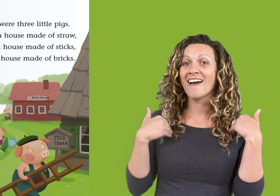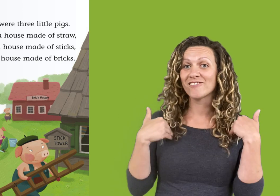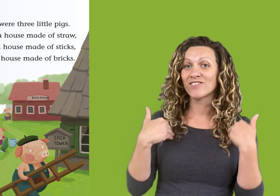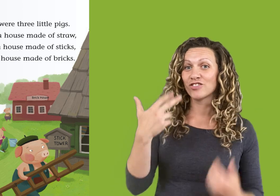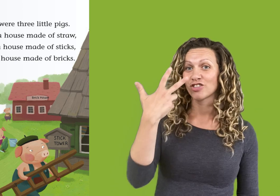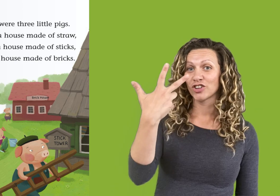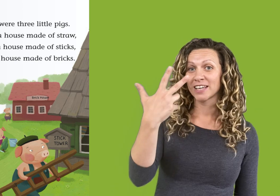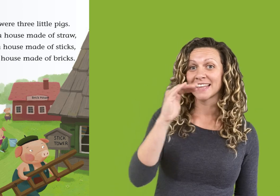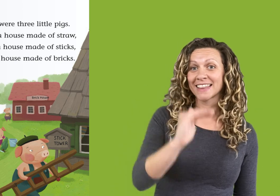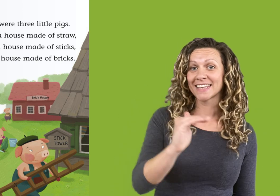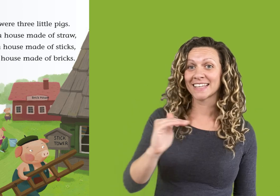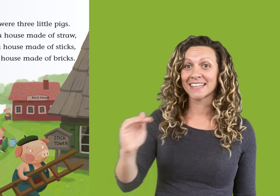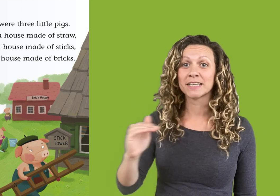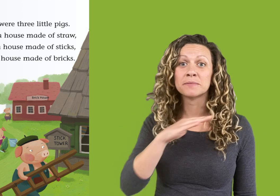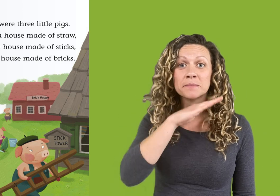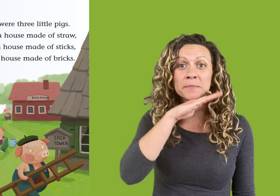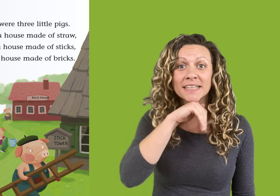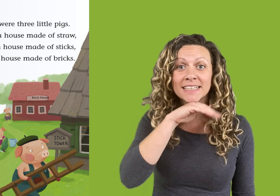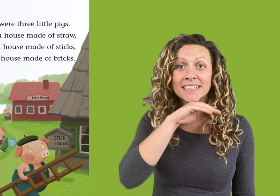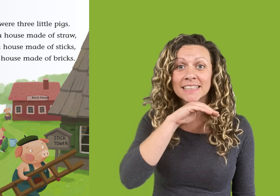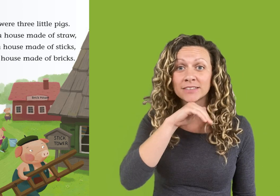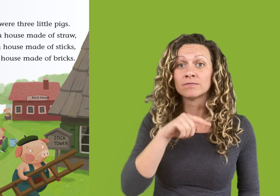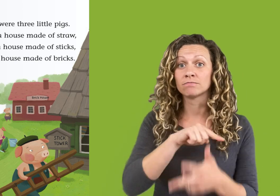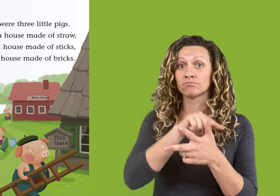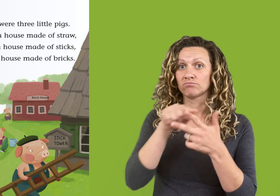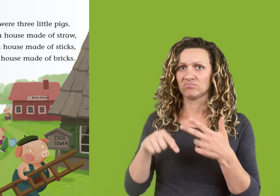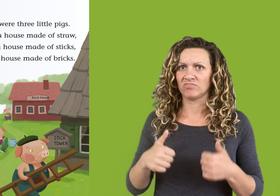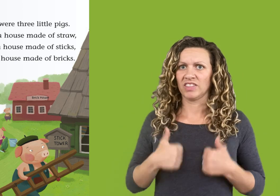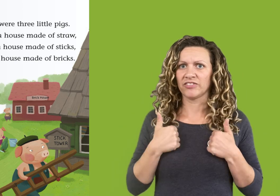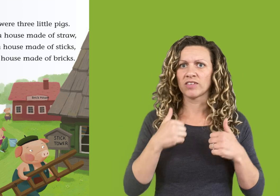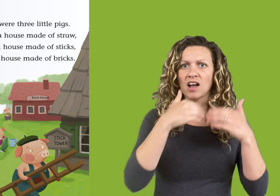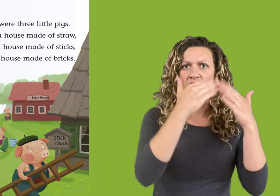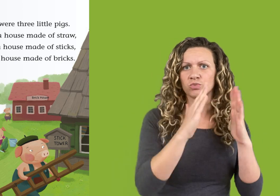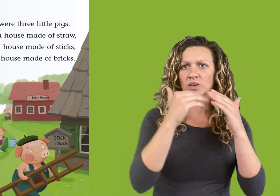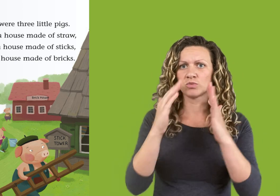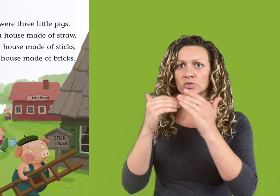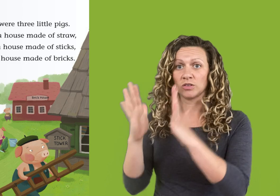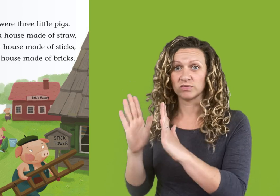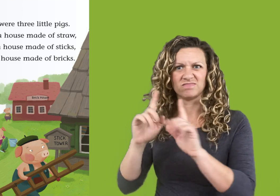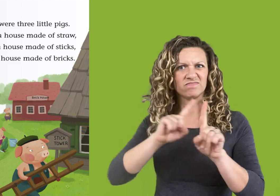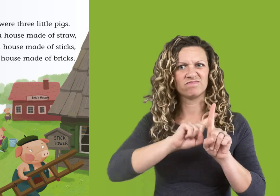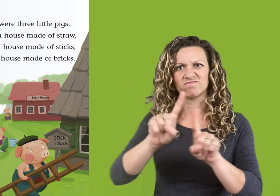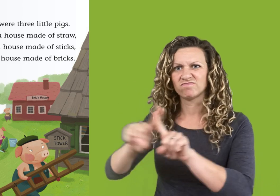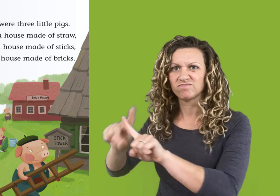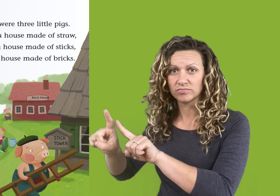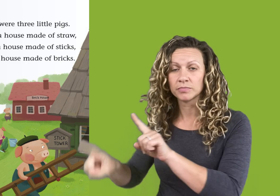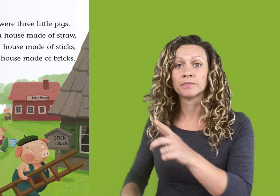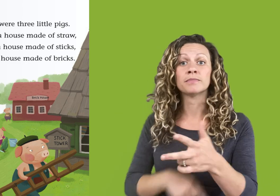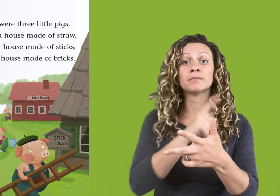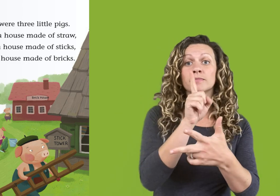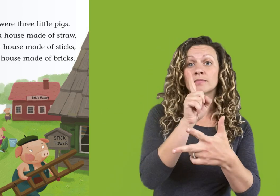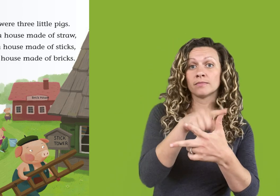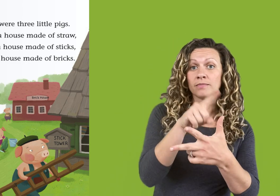Once, there were three little pigs. One lived in a house made of straw.